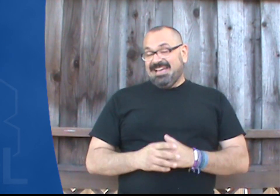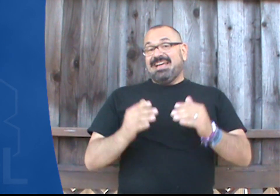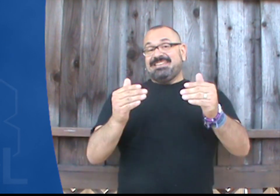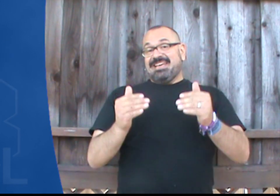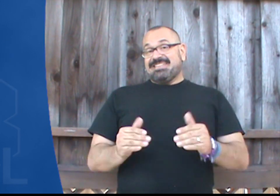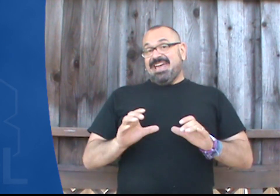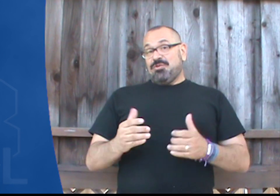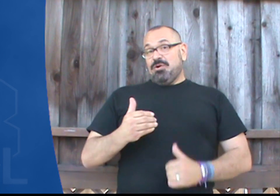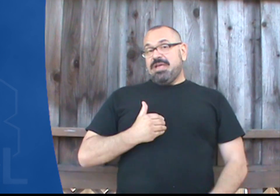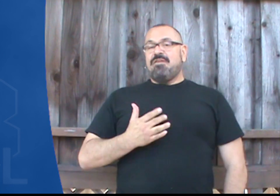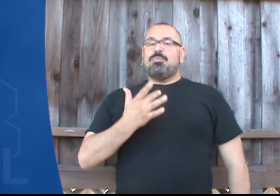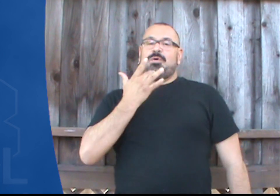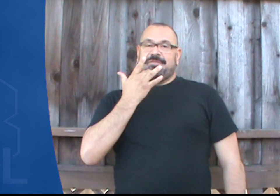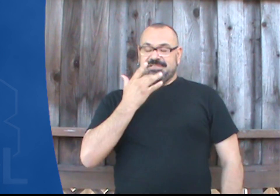Next category we have our preferences.